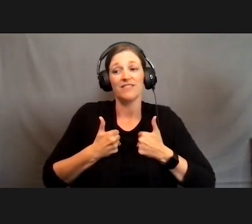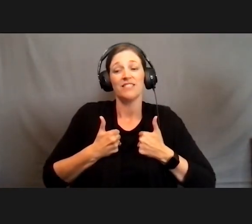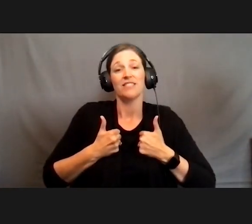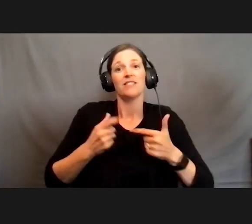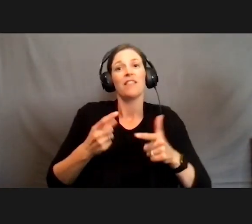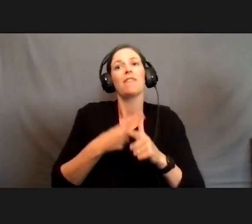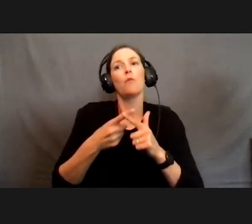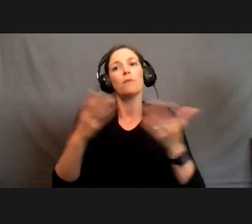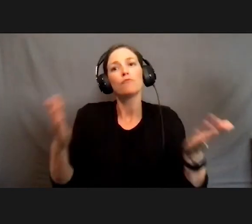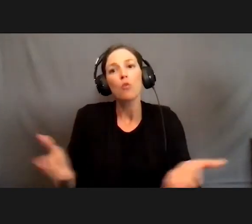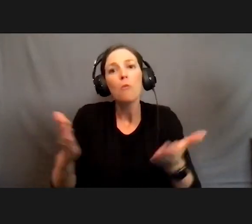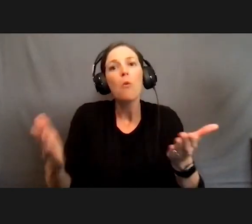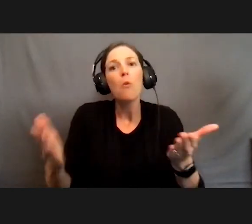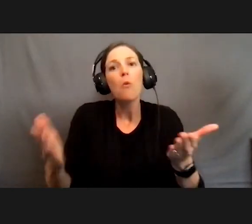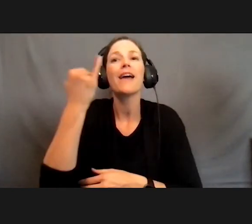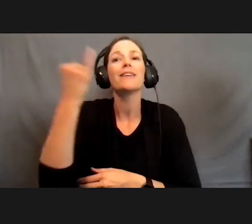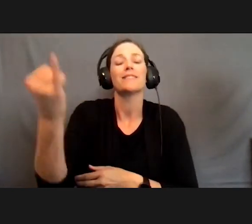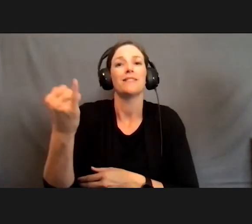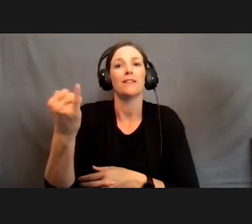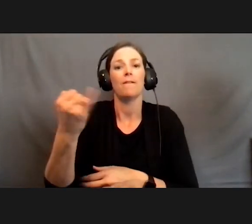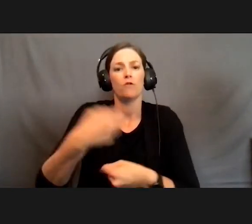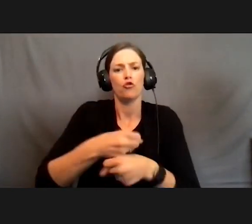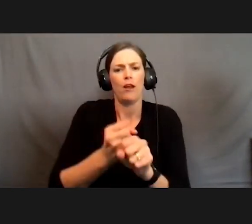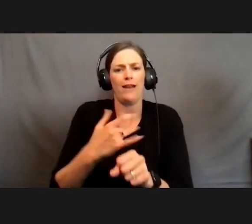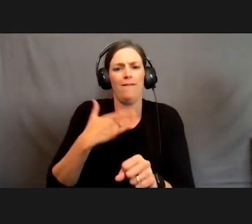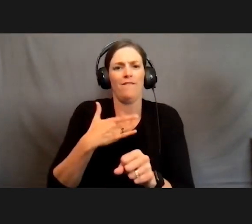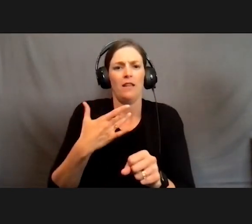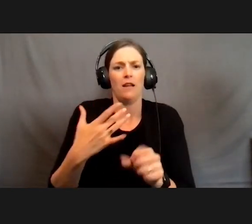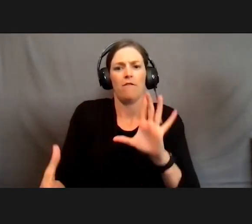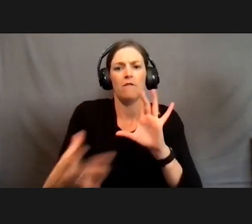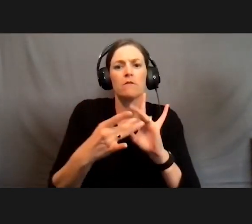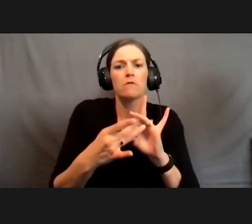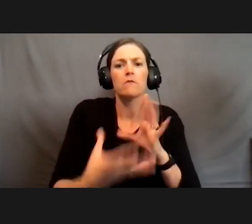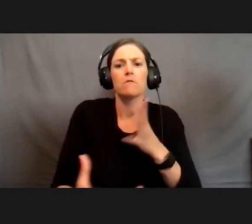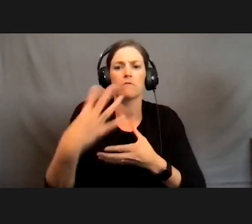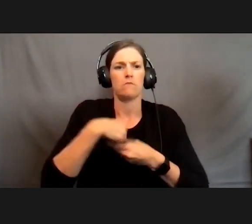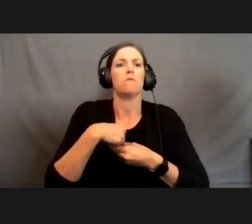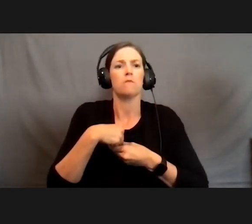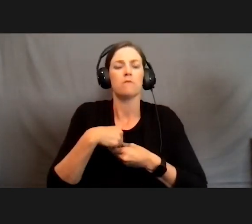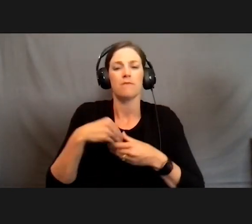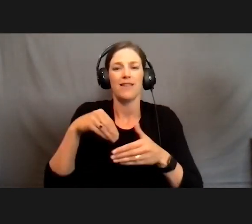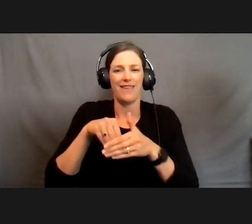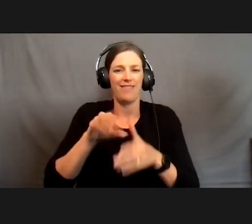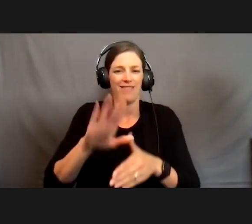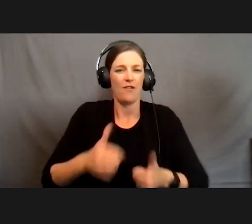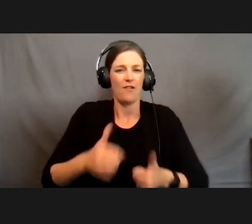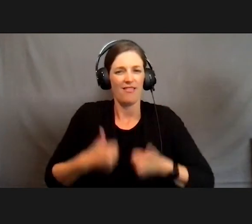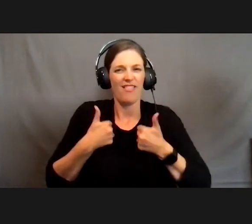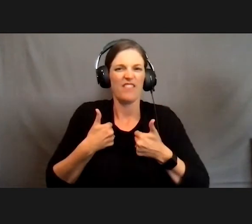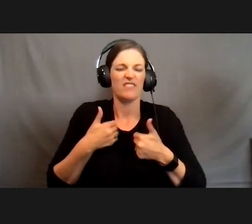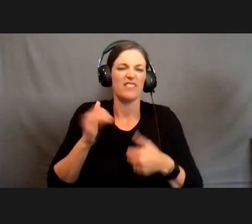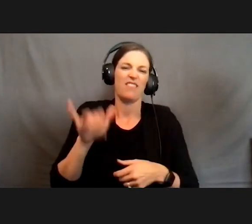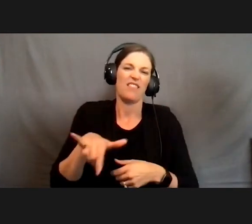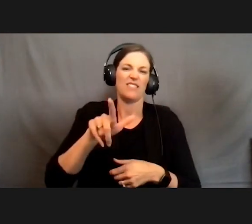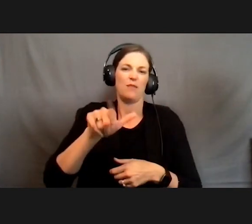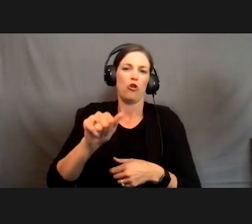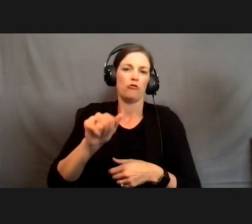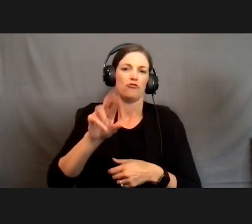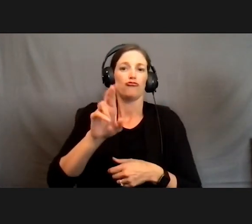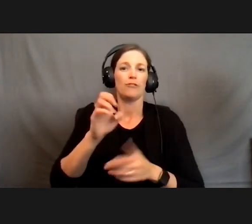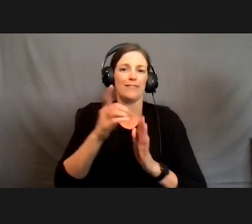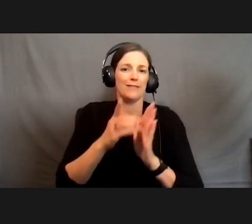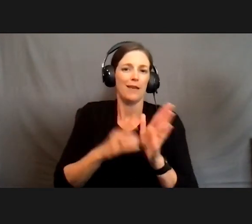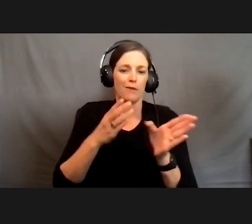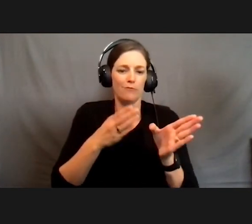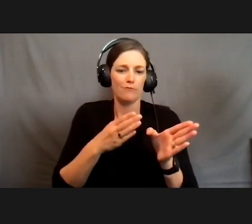idea of create a sense of belonging in their lives. And that's kind of what I'd like to say about the liberal arts redesign process